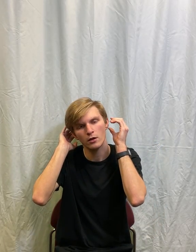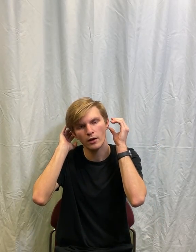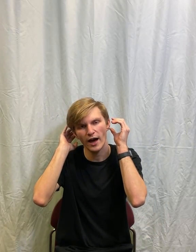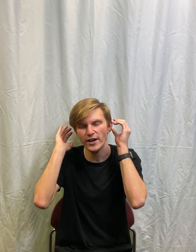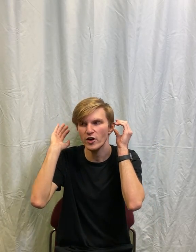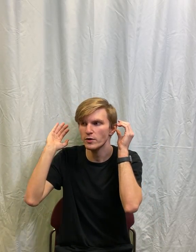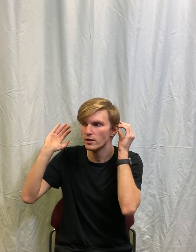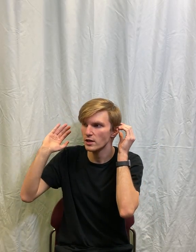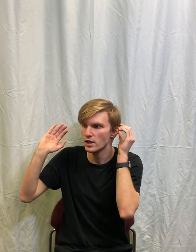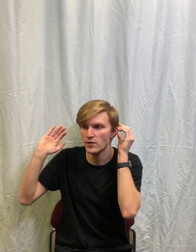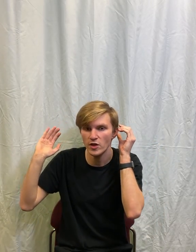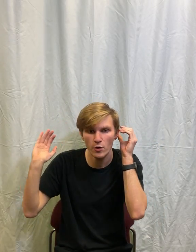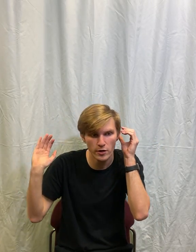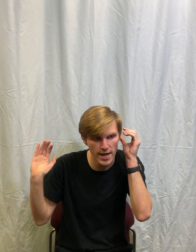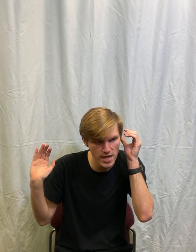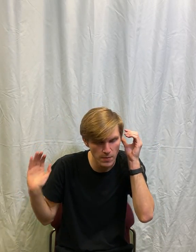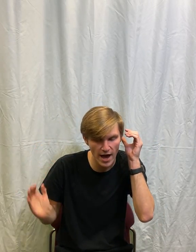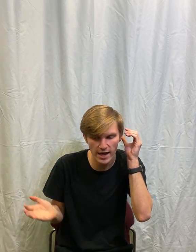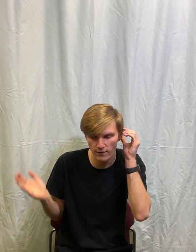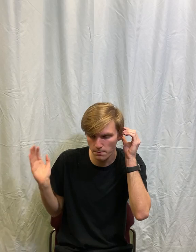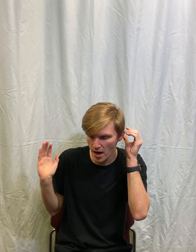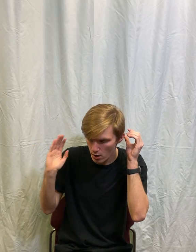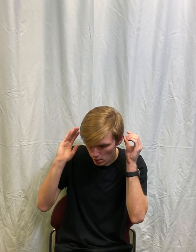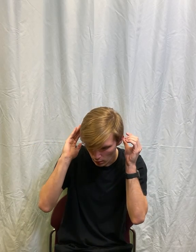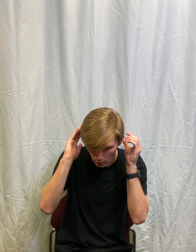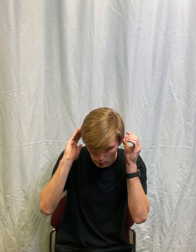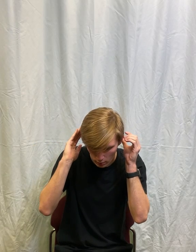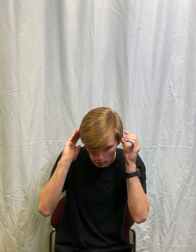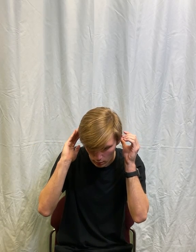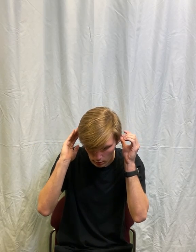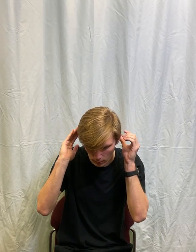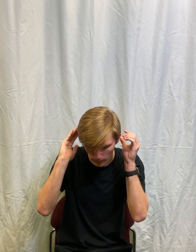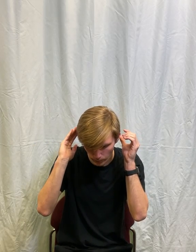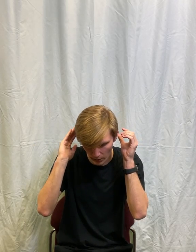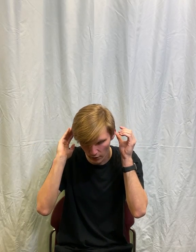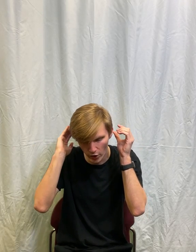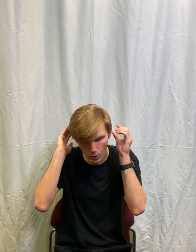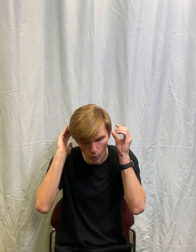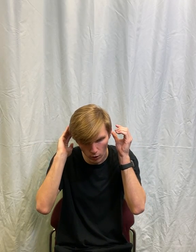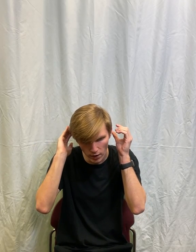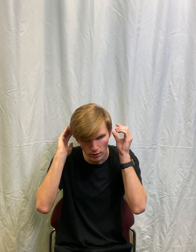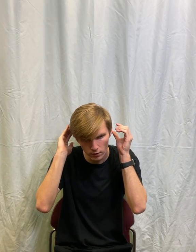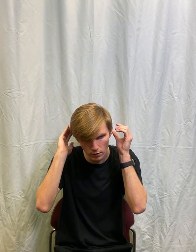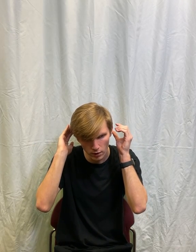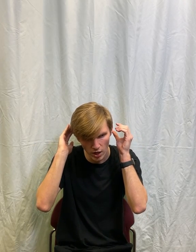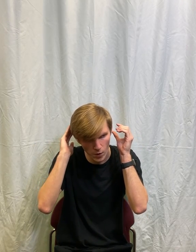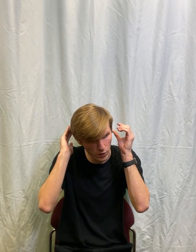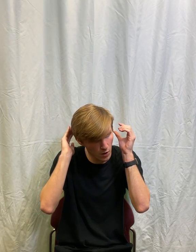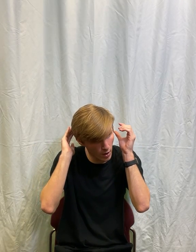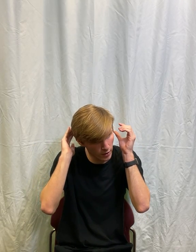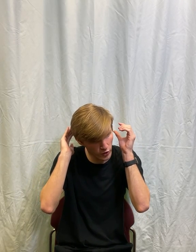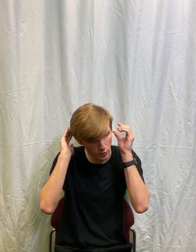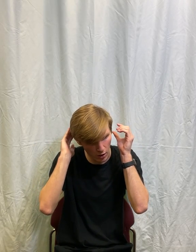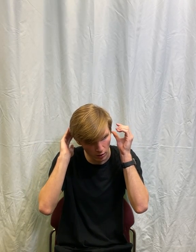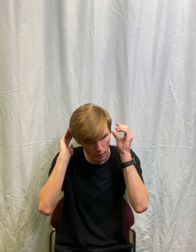I don't even know her name. I haven't met her. Don't worry. It won't go on too long.